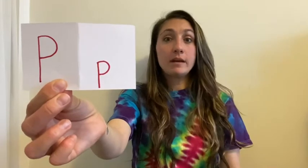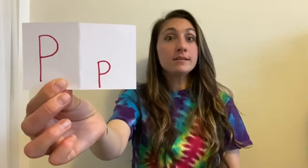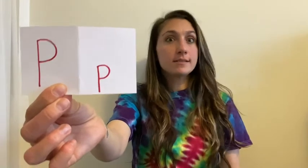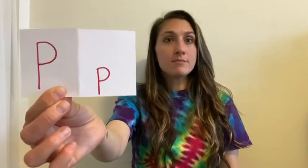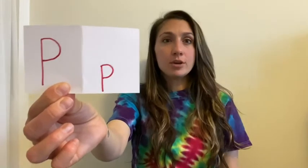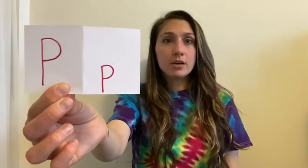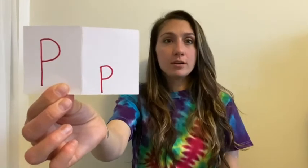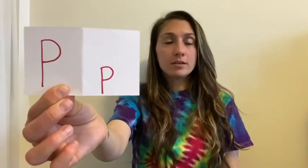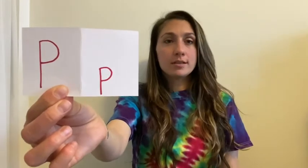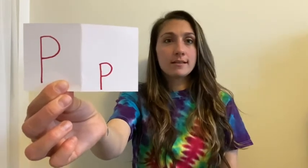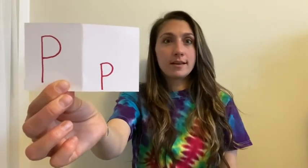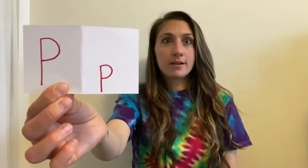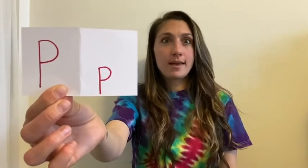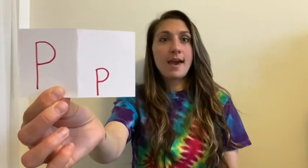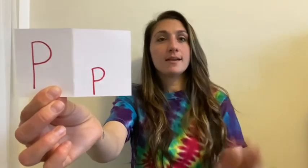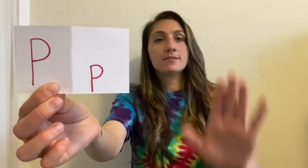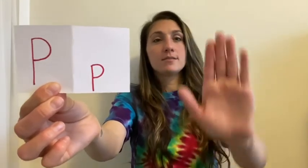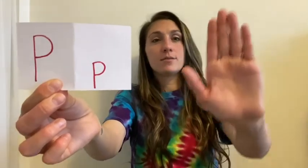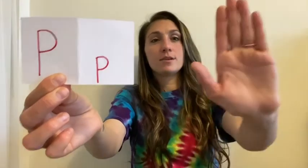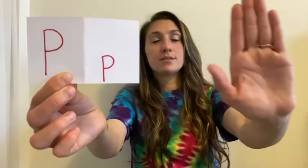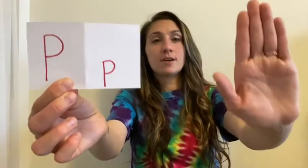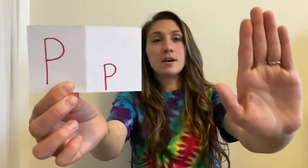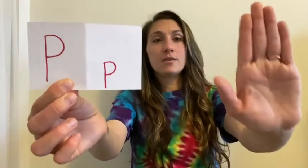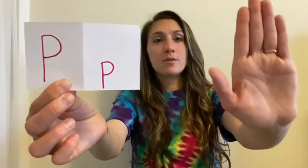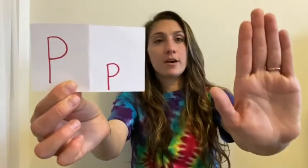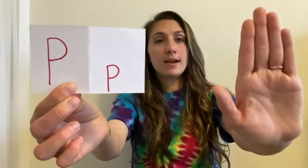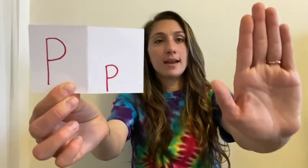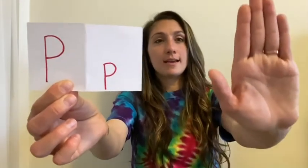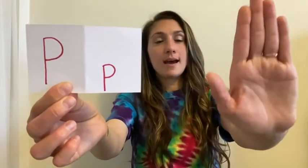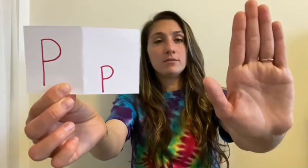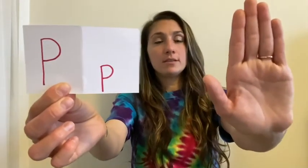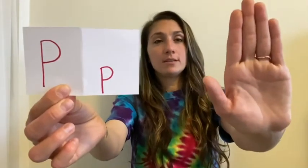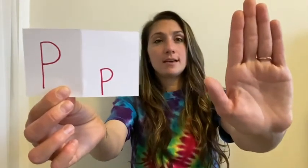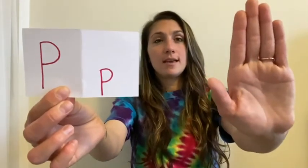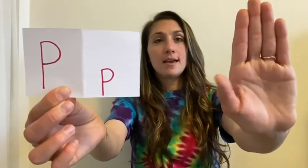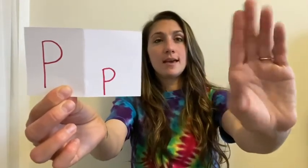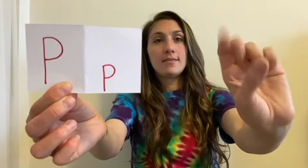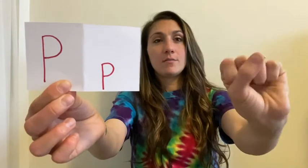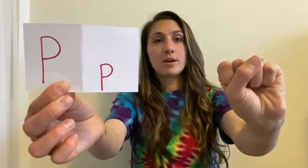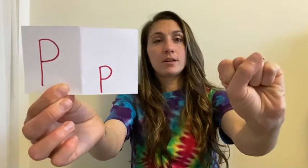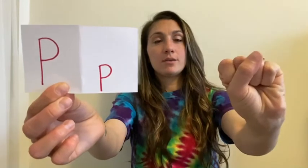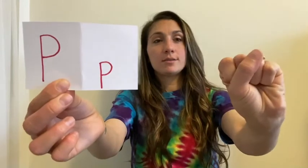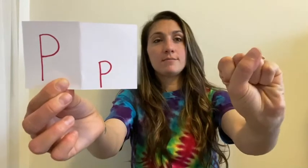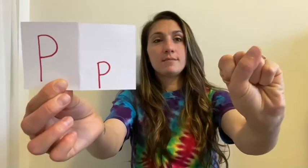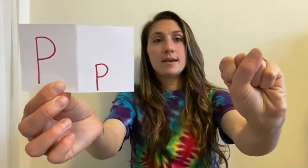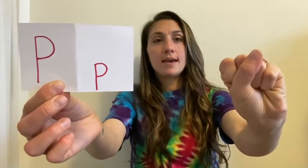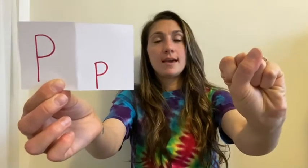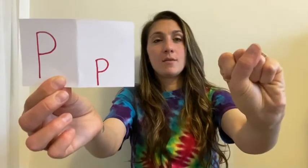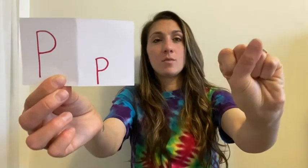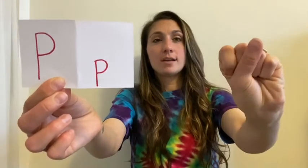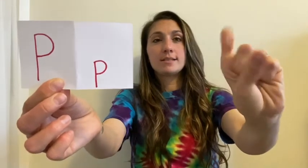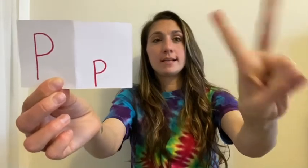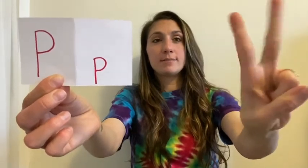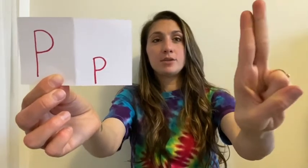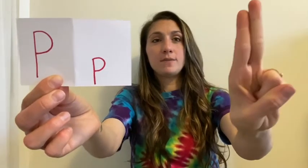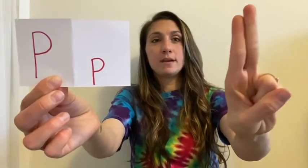similar to the letter K. So we're gonna start with our hand out, and then we're gonna close them, and we're gonna stick up two fingers,